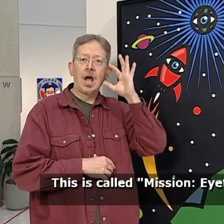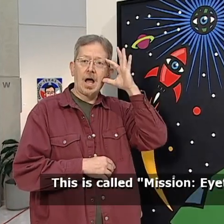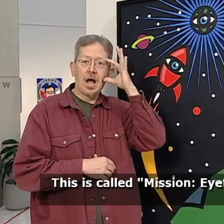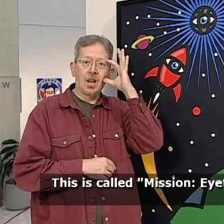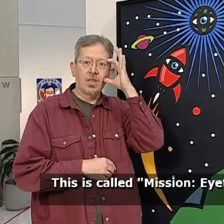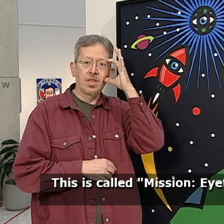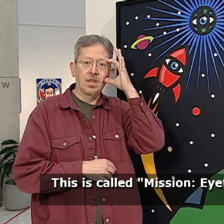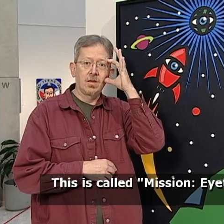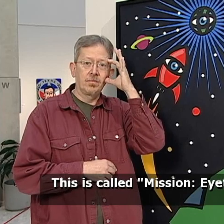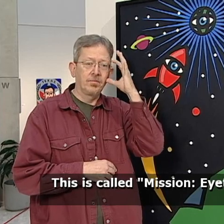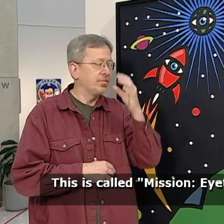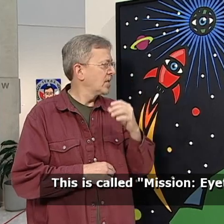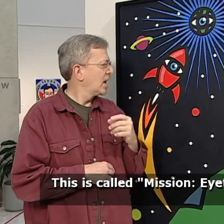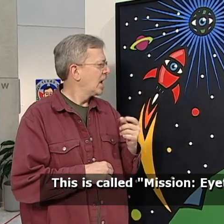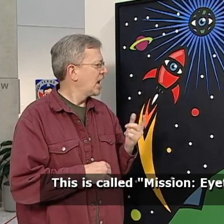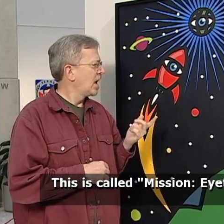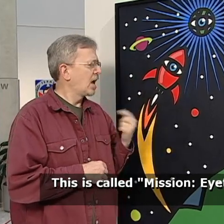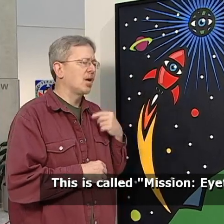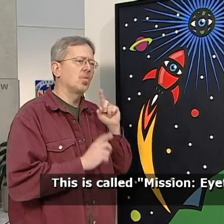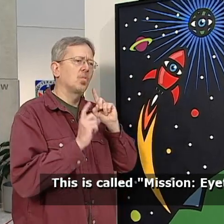This is called Mission Eith.